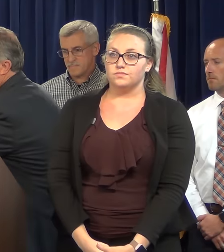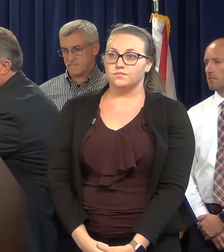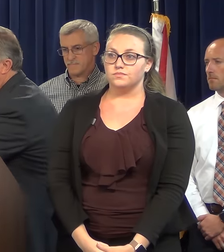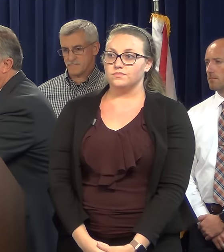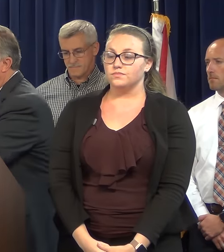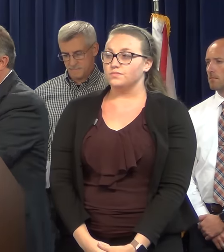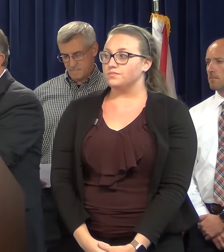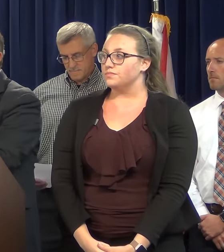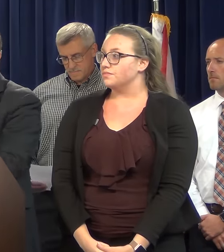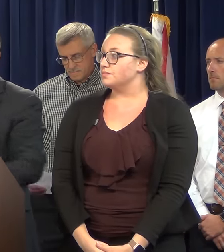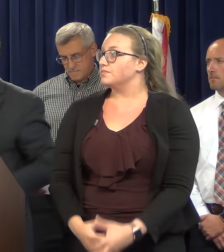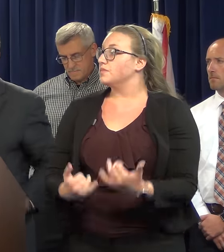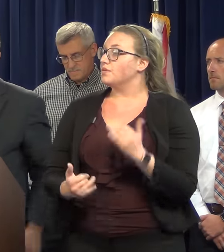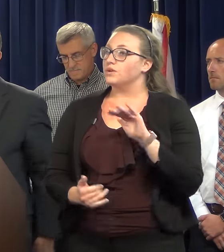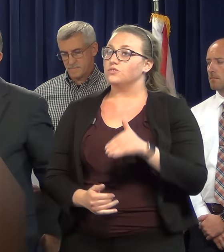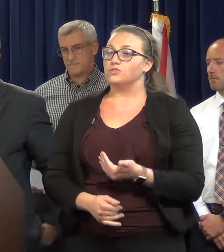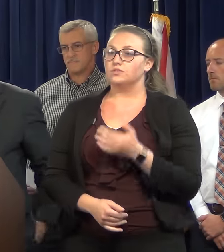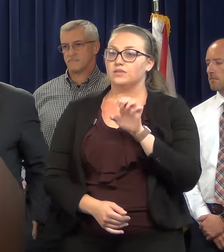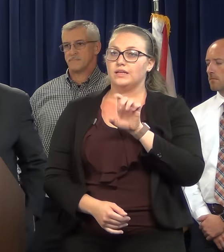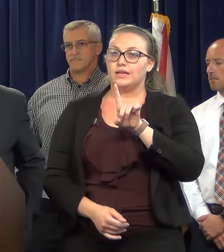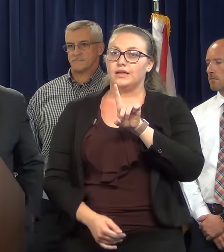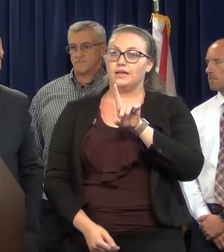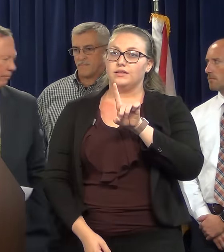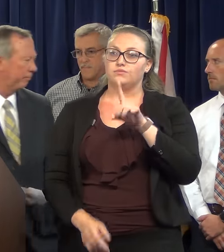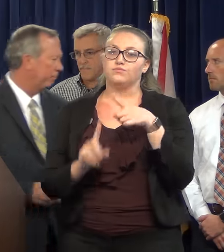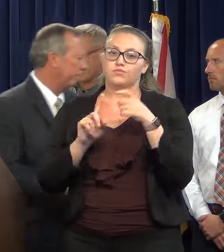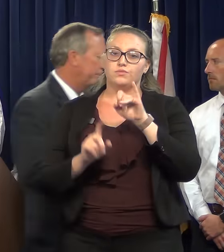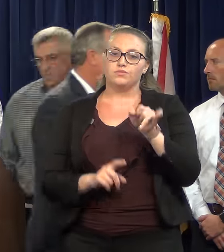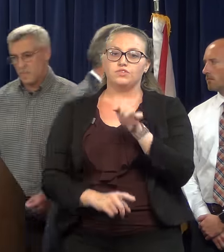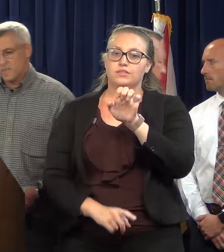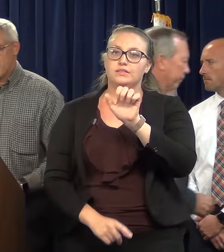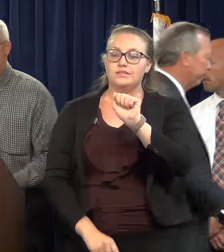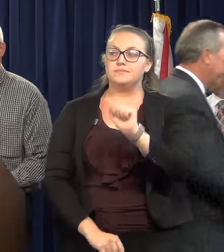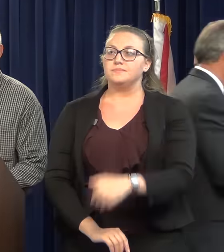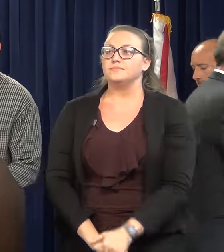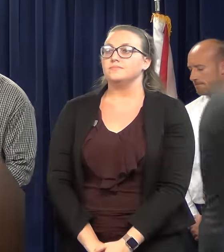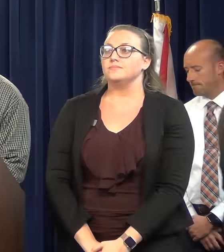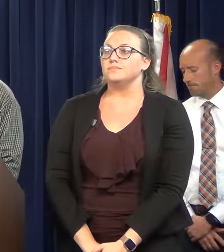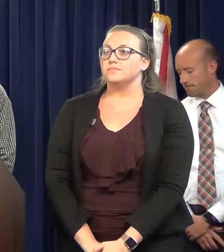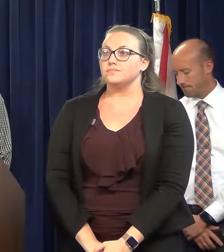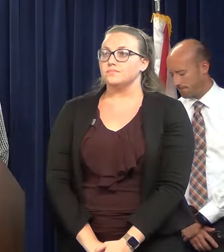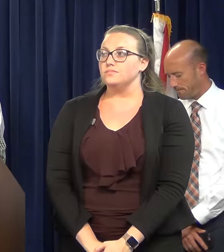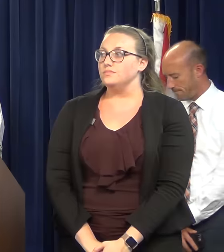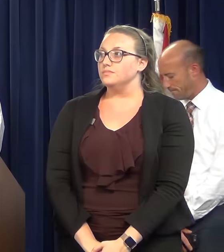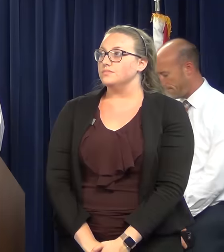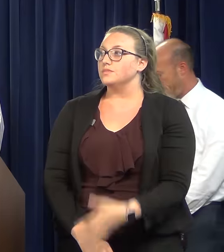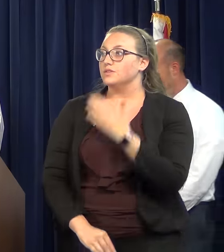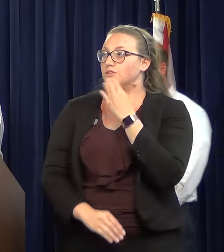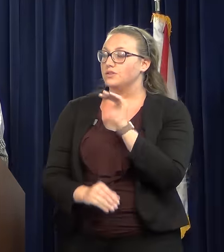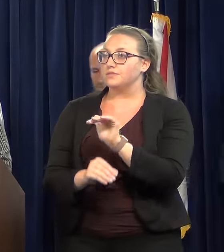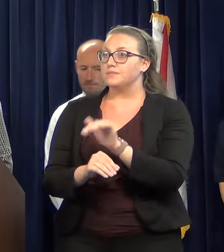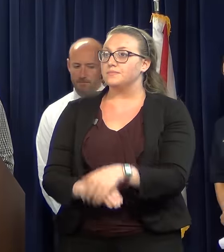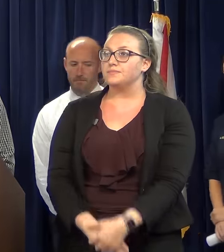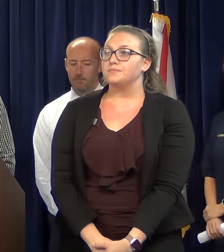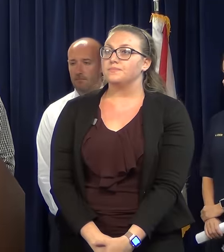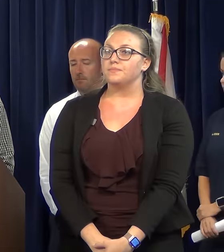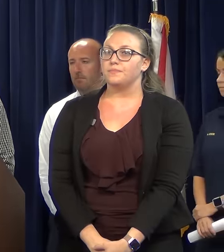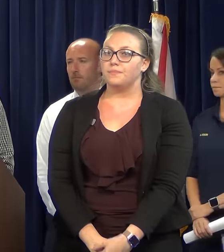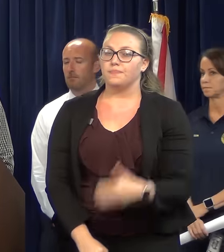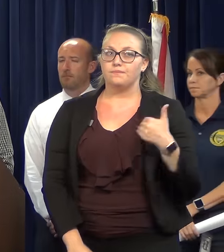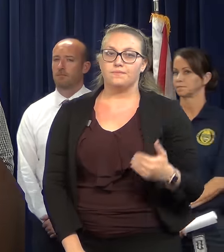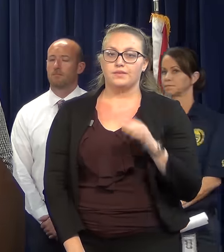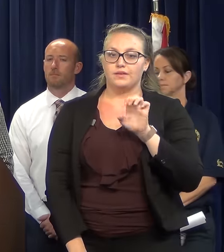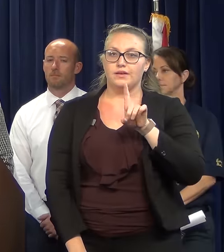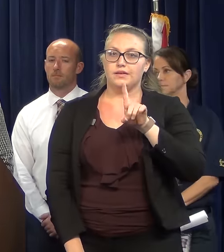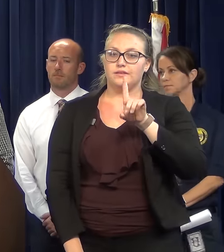I would like to introduce Ed Dendor from JEA. Good evening. I'm Ed Dendor,